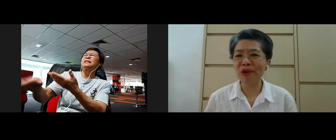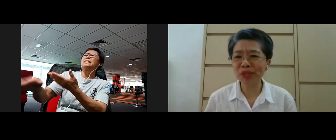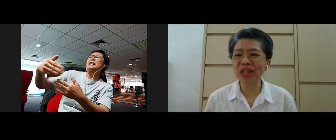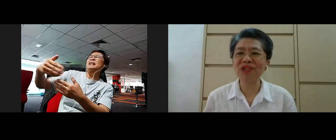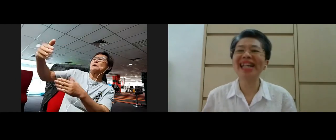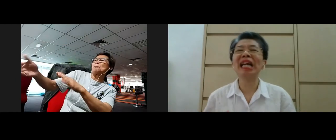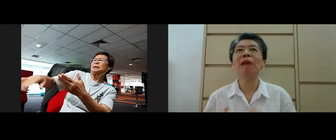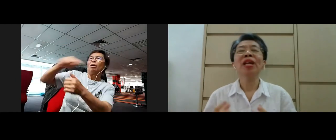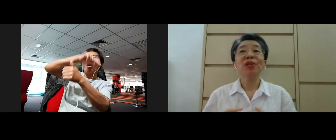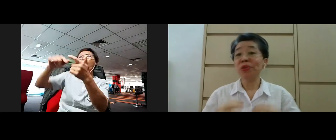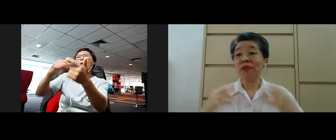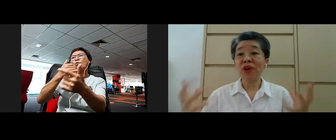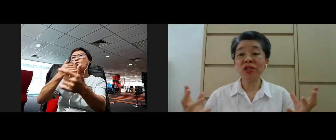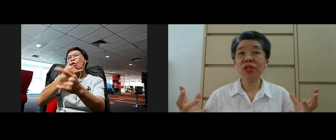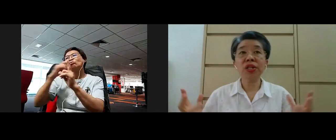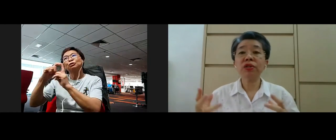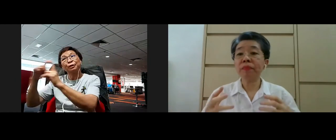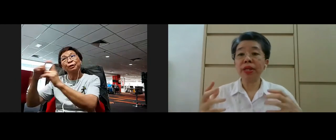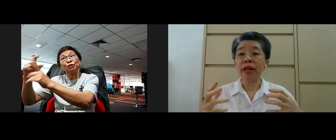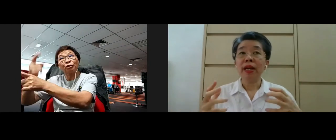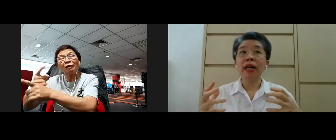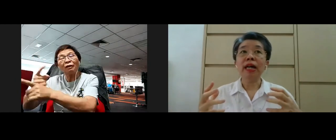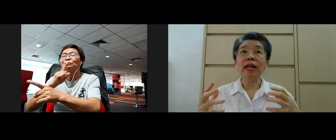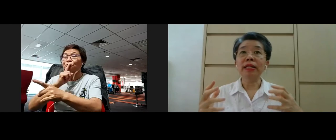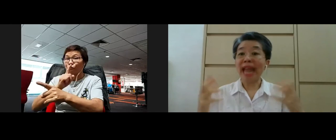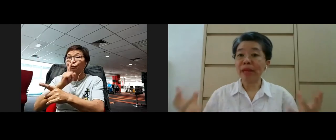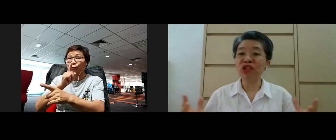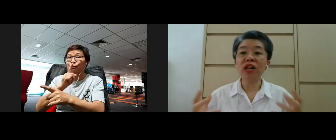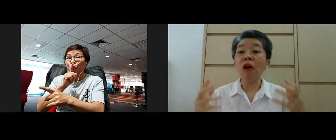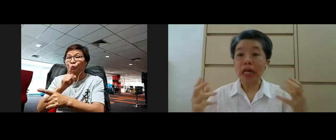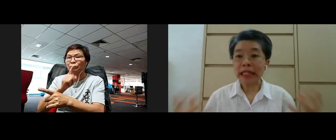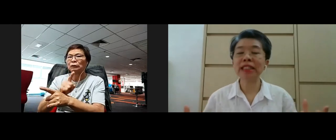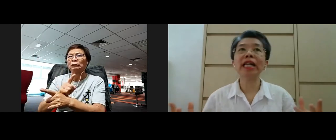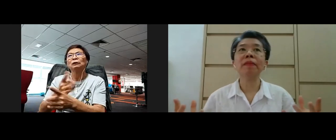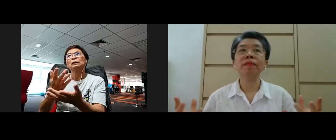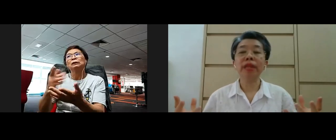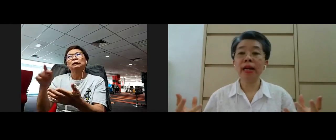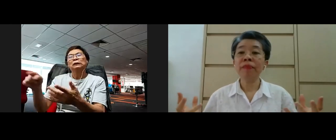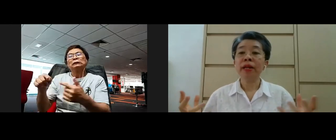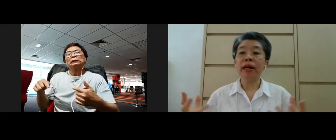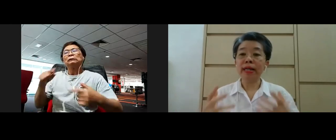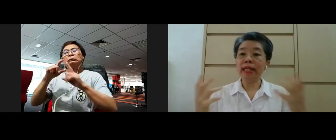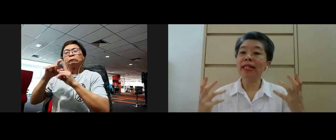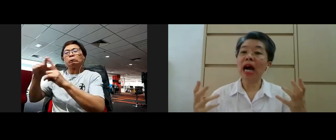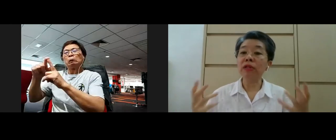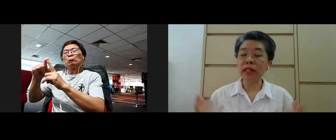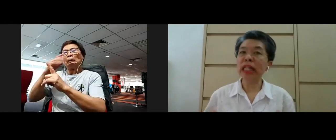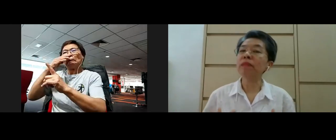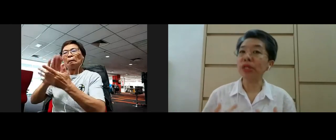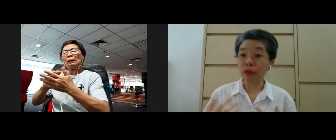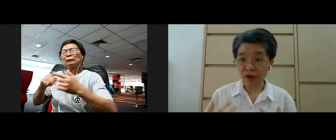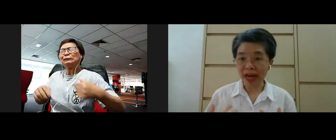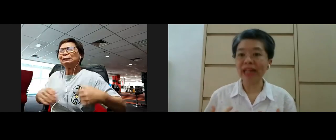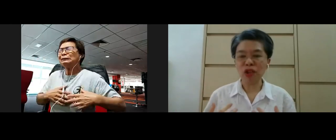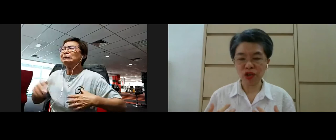are the wrong speech so it's going to be damaging or hurting in our